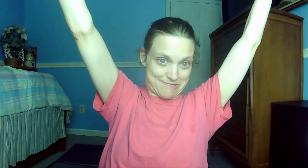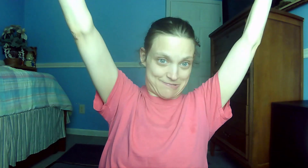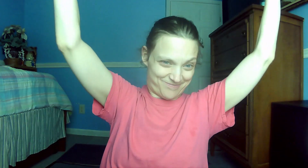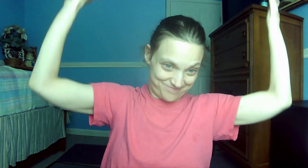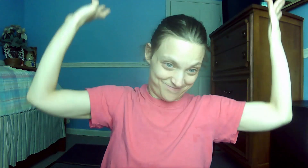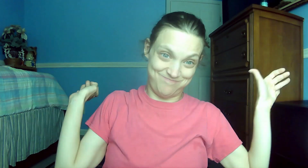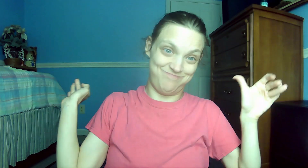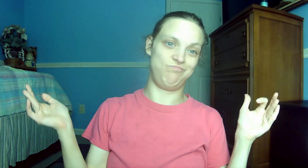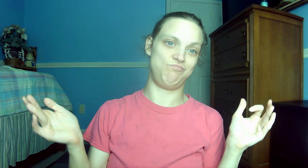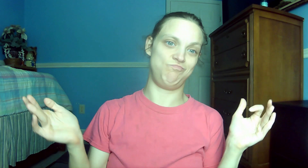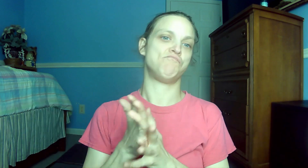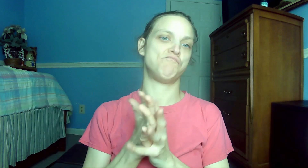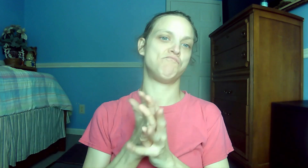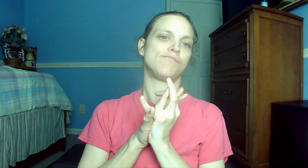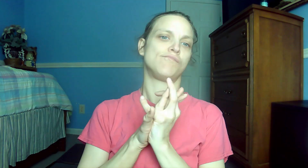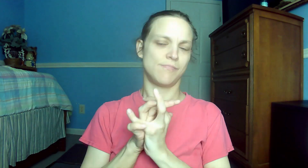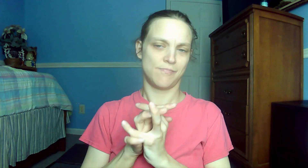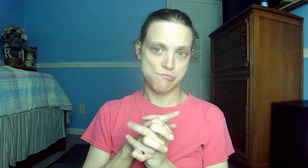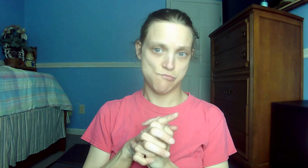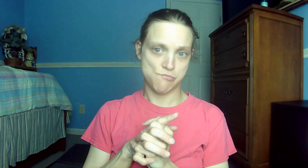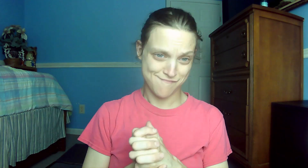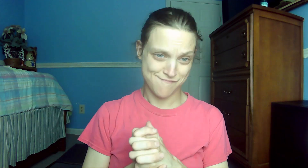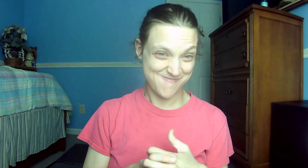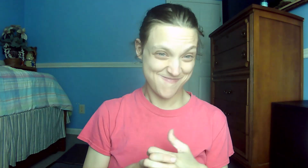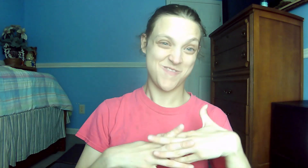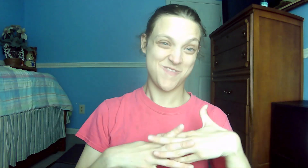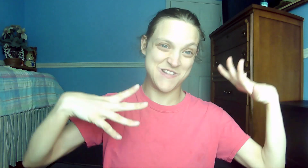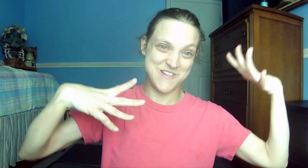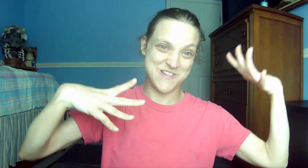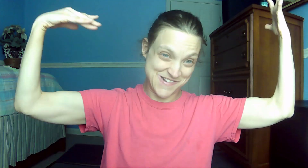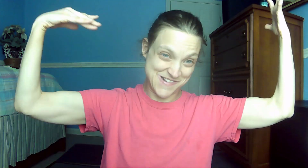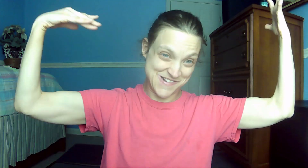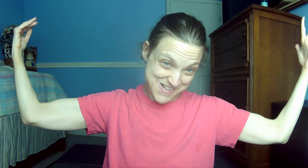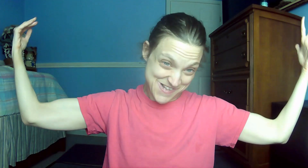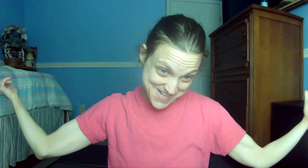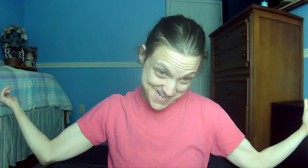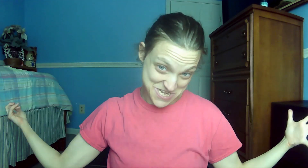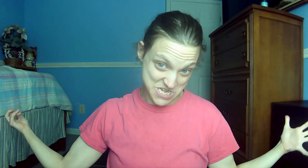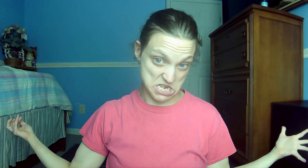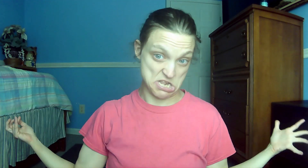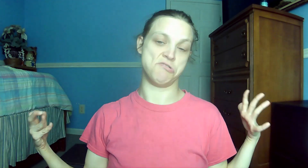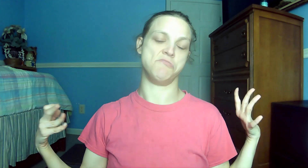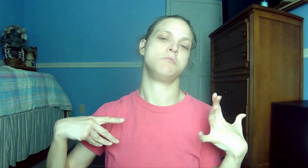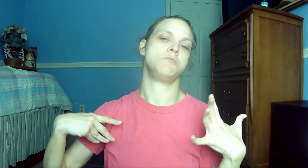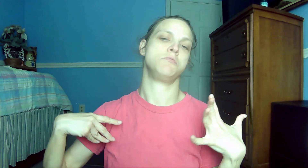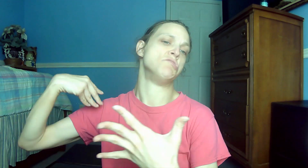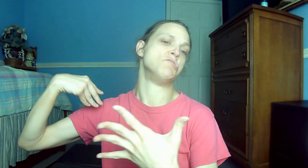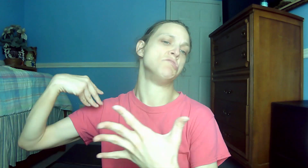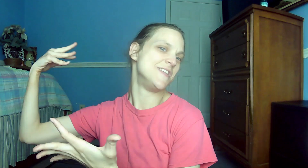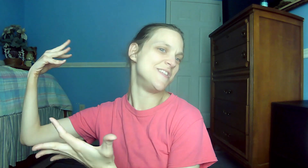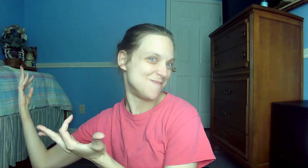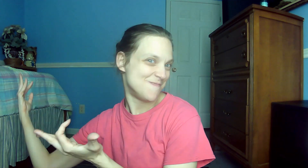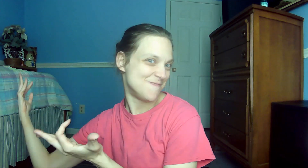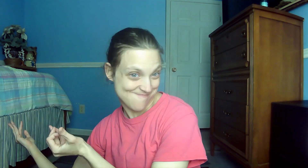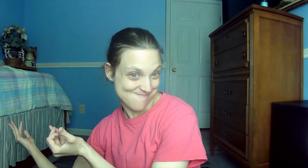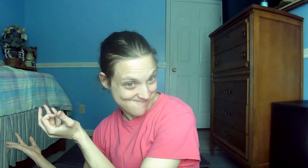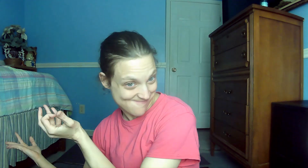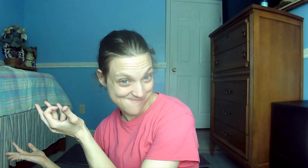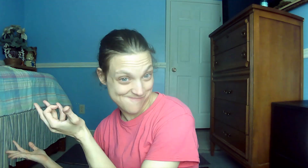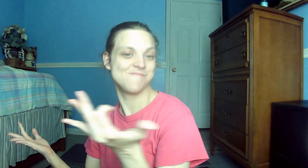60. Matthew 11.28 Come to me, all you who are weary and burdened, and I will leave you rest. 61.